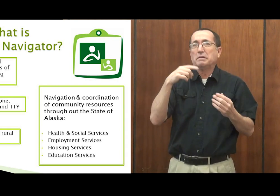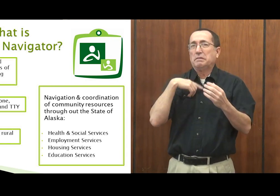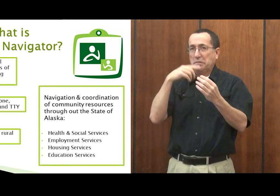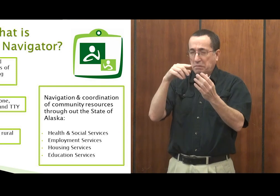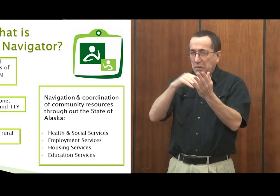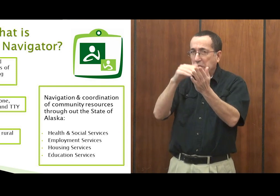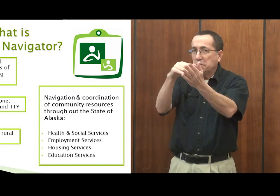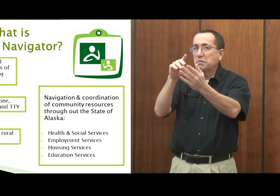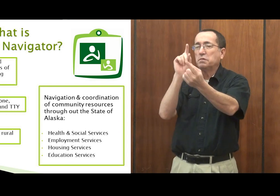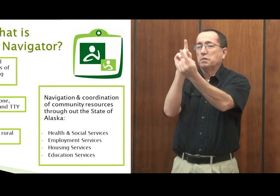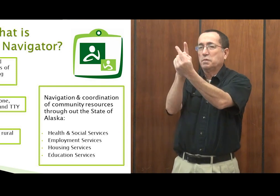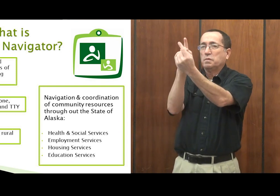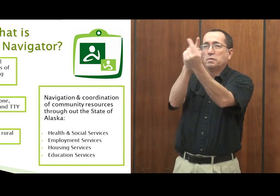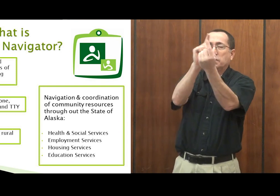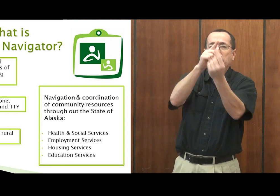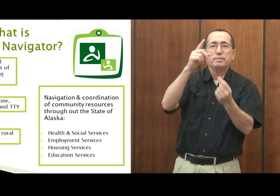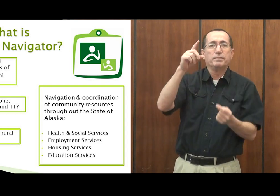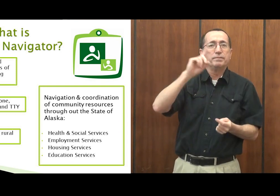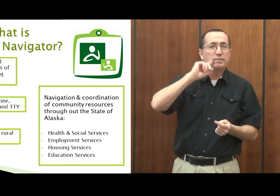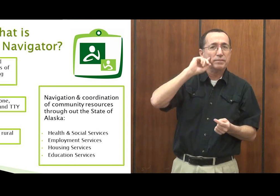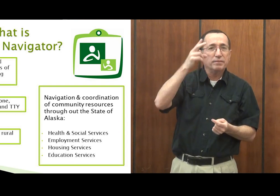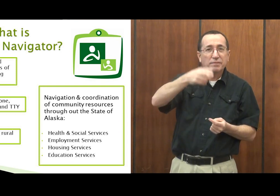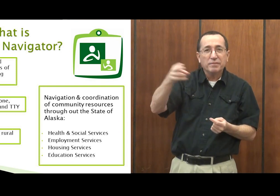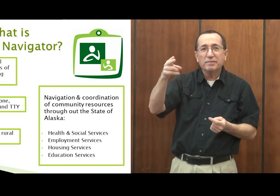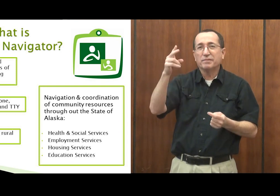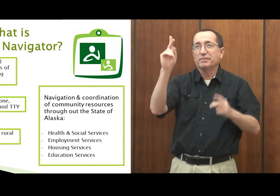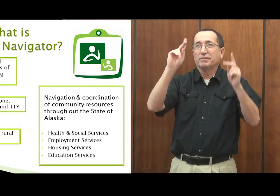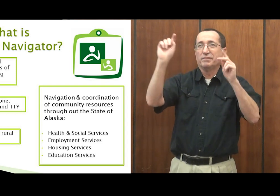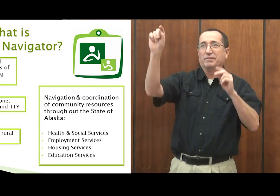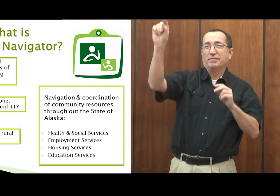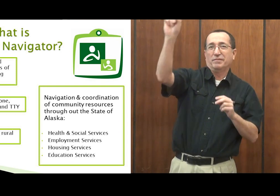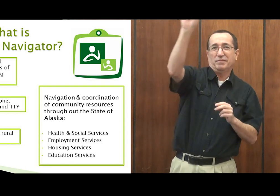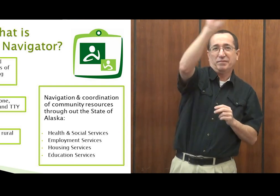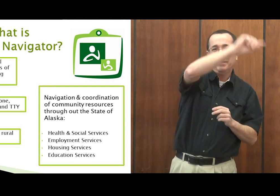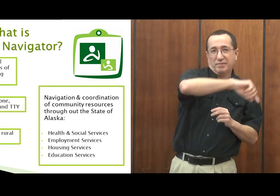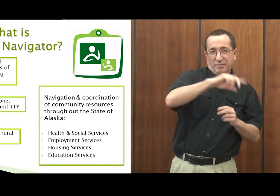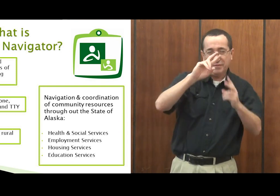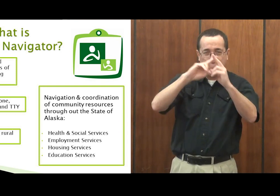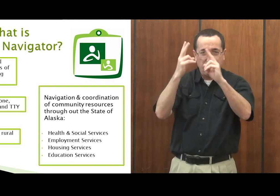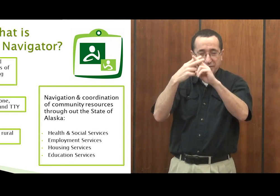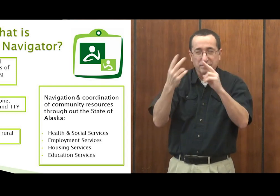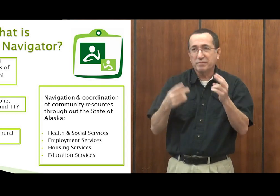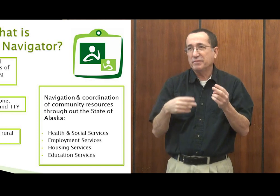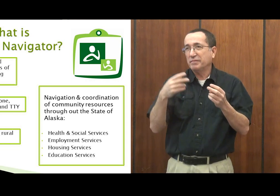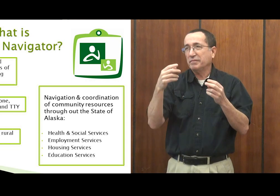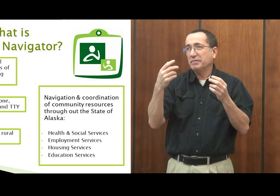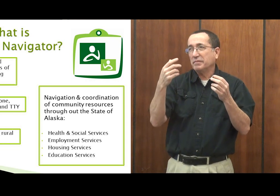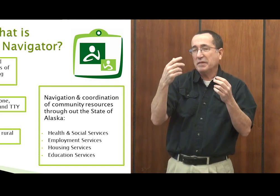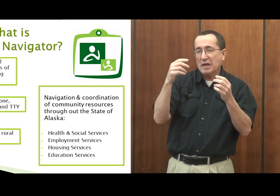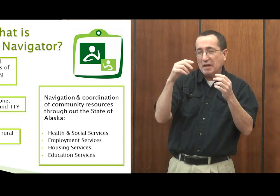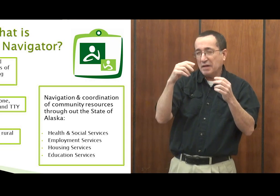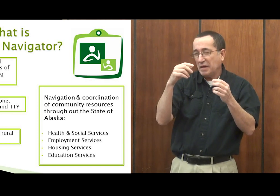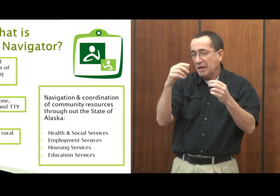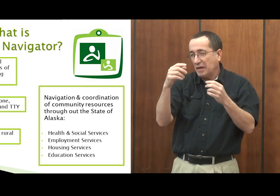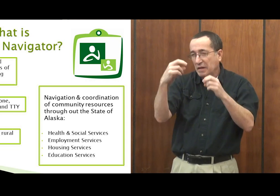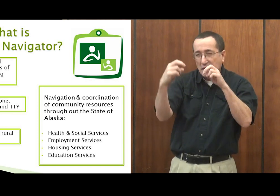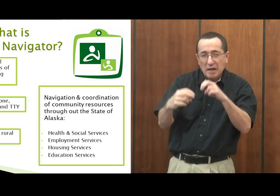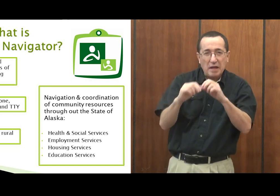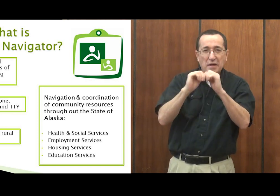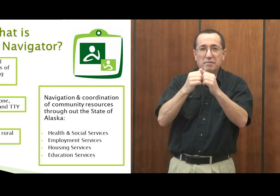to them. Often we'll meet with deaf and hard of hearing people who are out in the villages. We'll